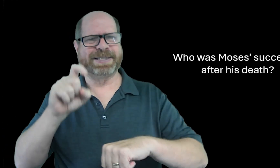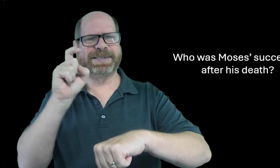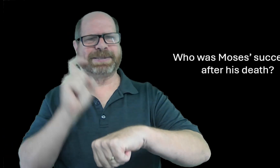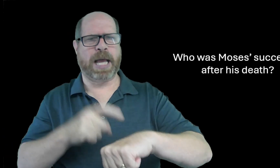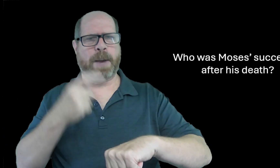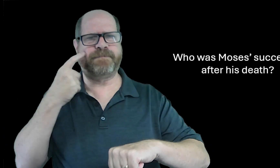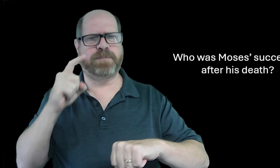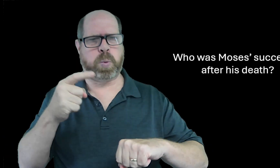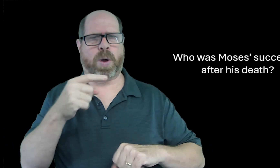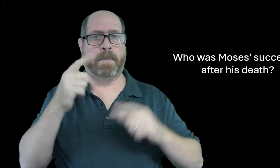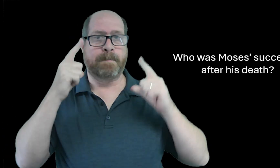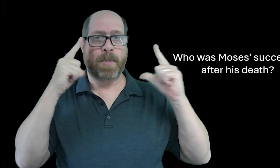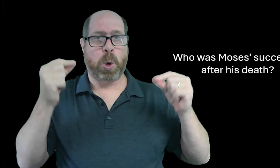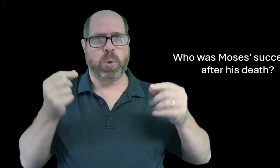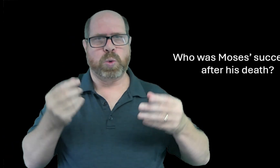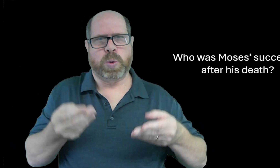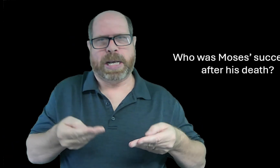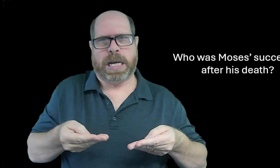but it was time for moses